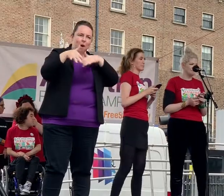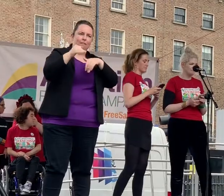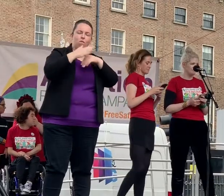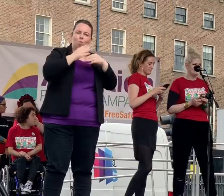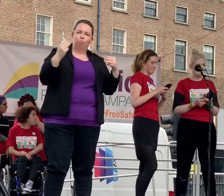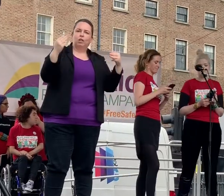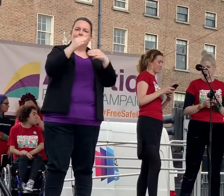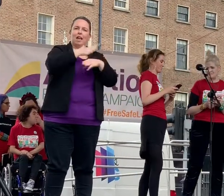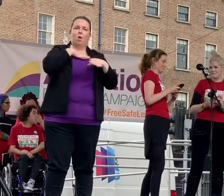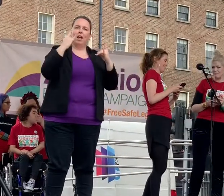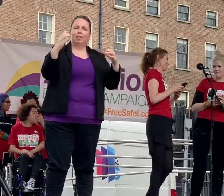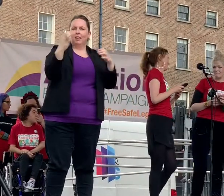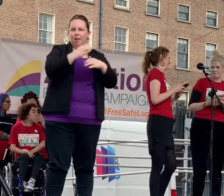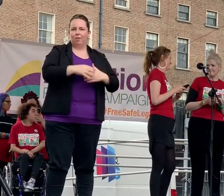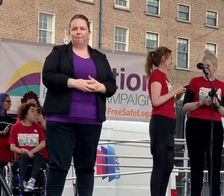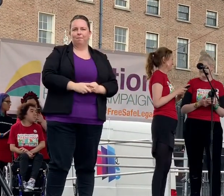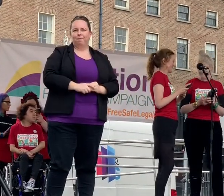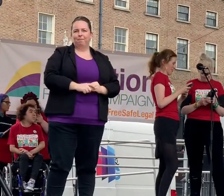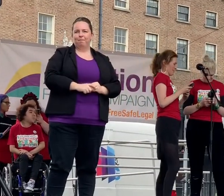it.